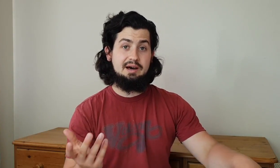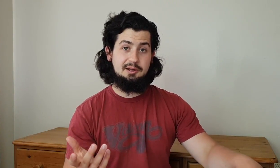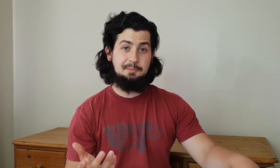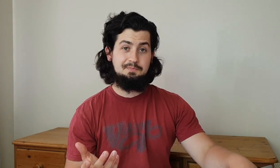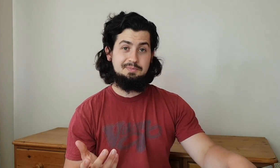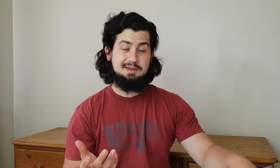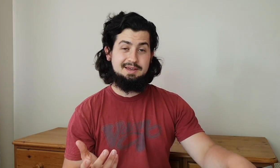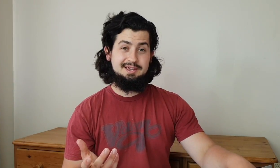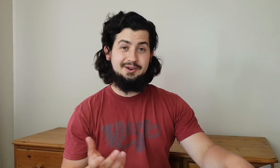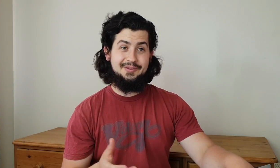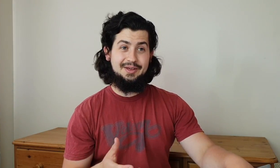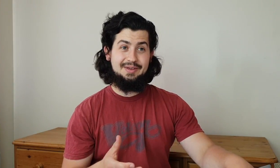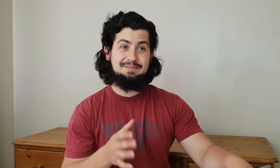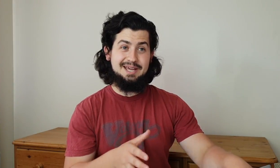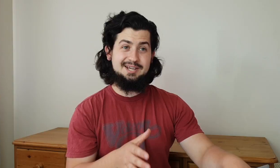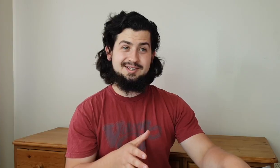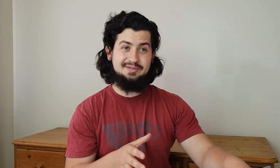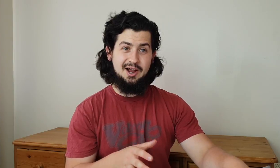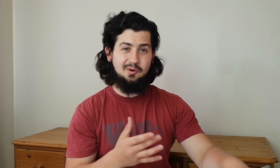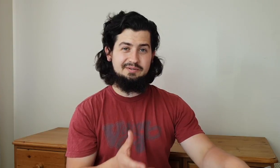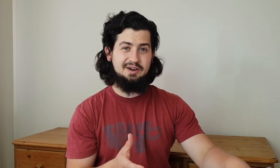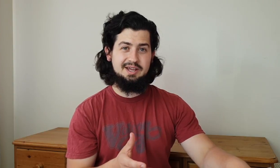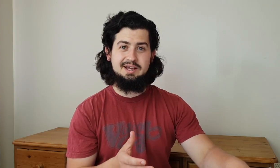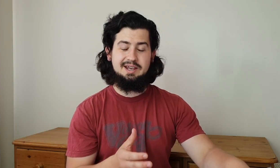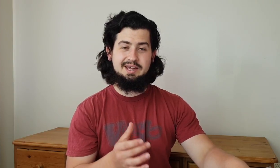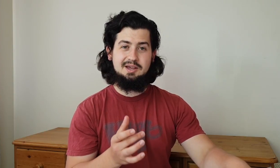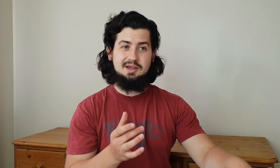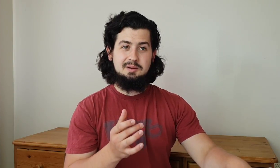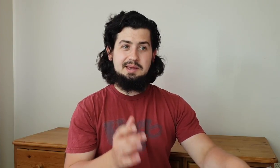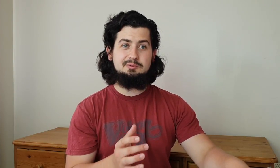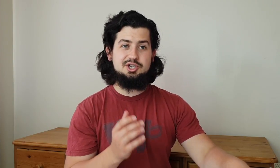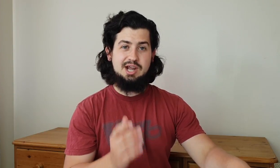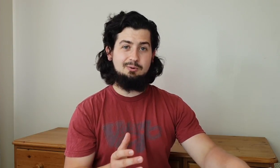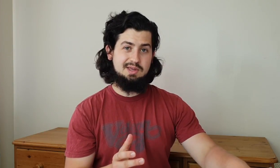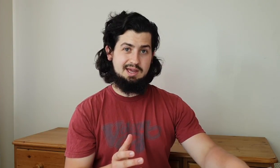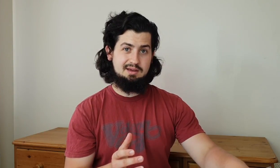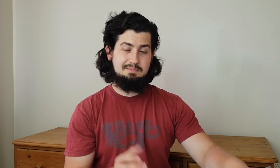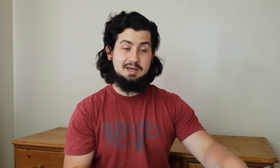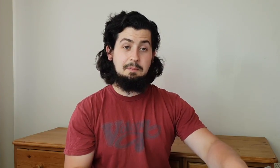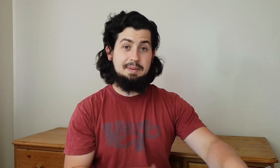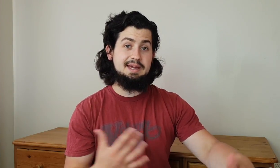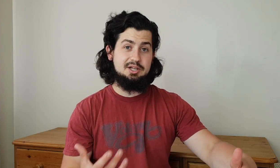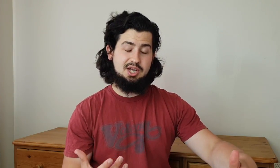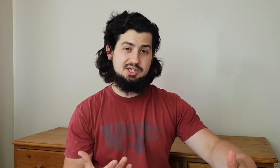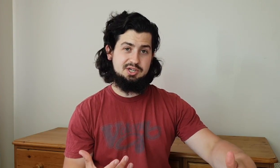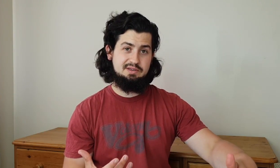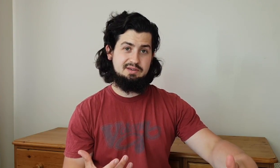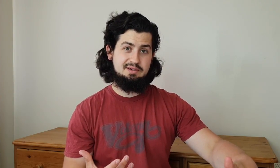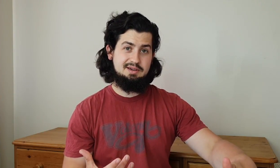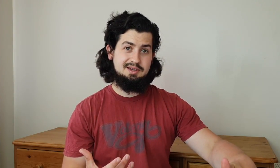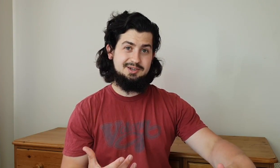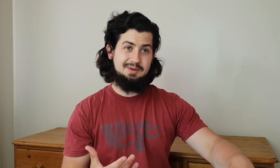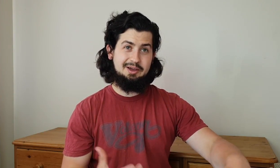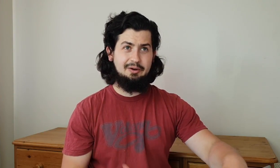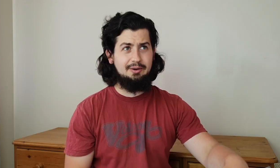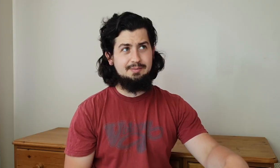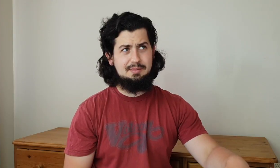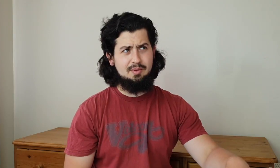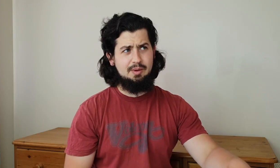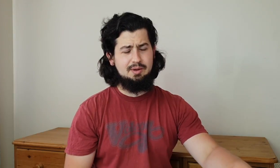you know that the implications of that are quite funny like people shouting make bigger gestures so like I remember when we went